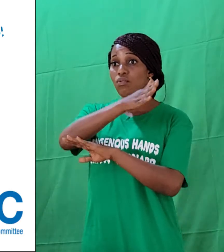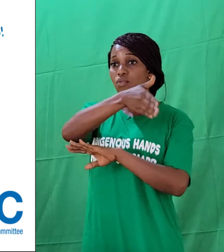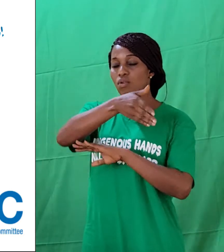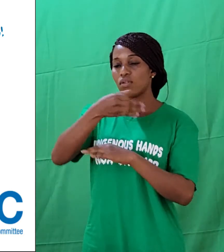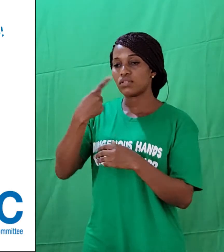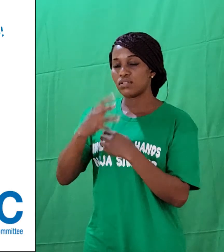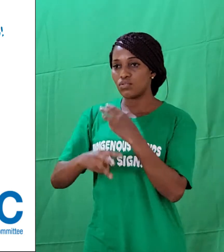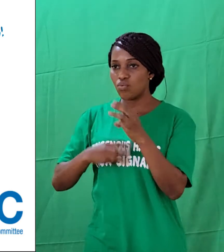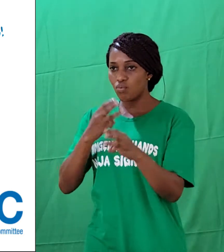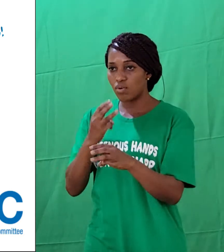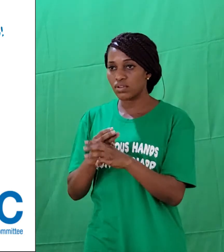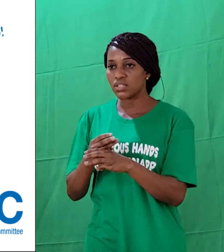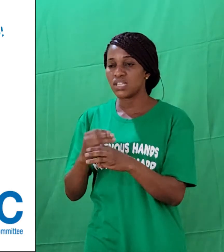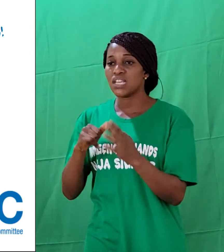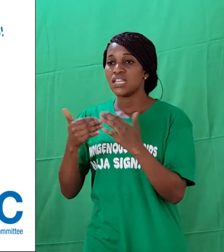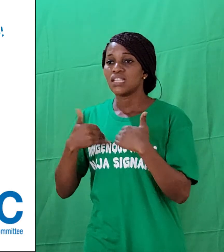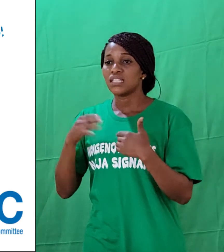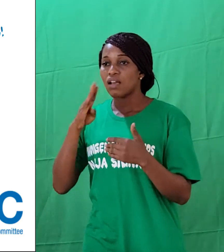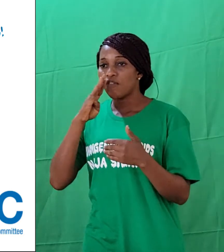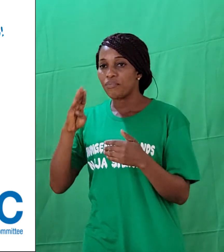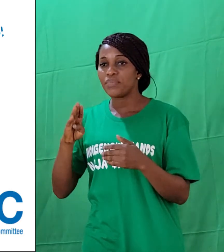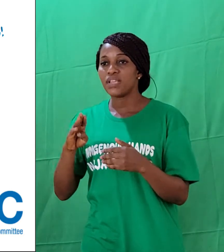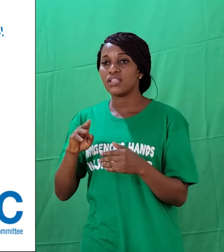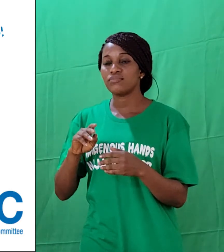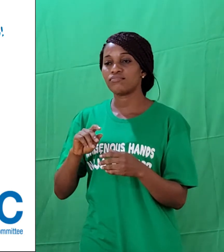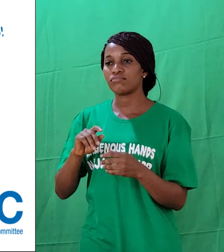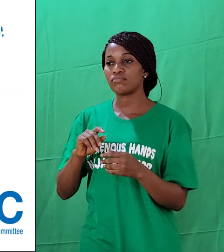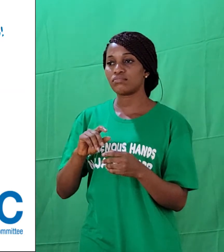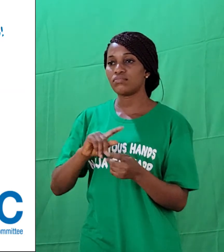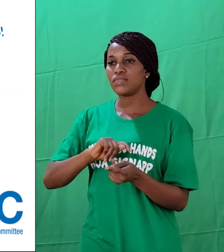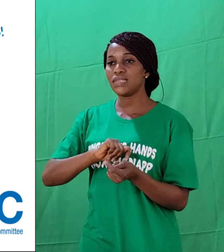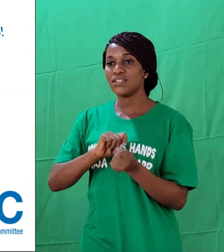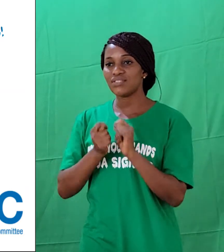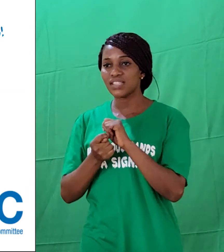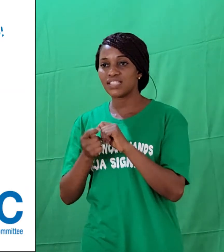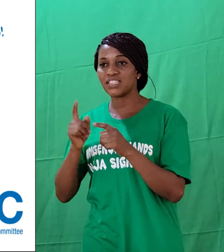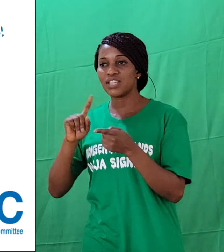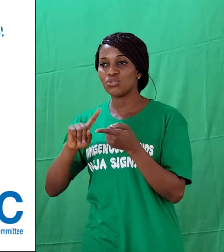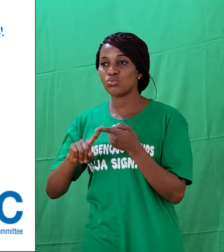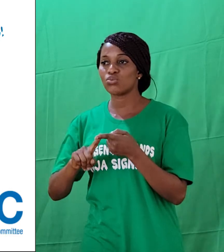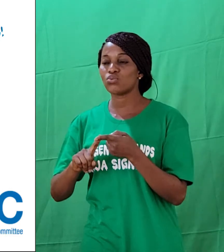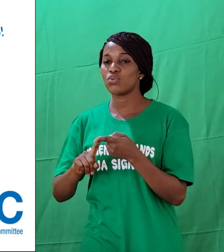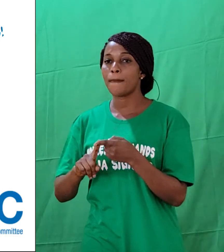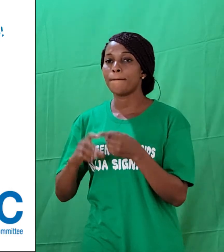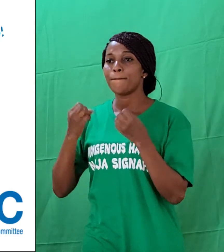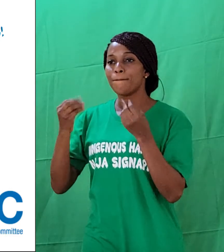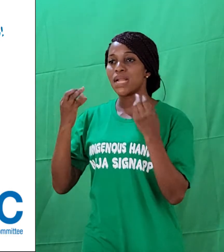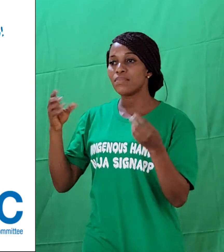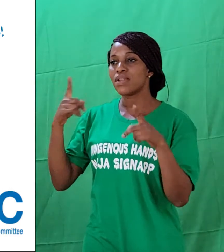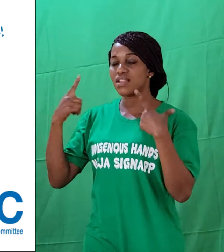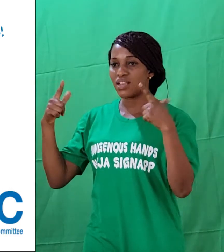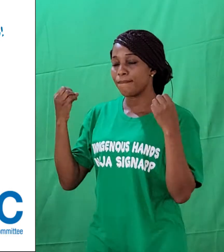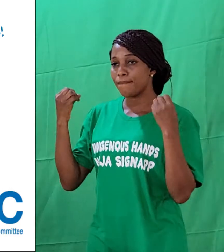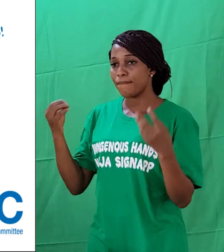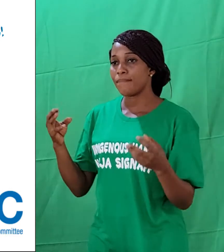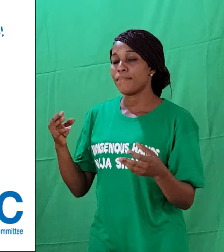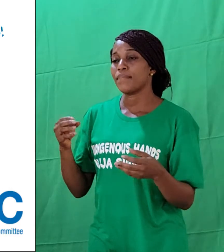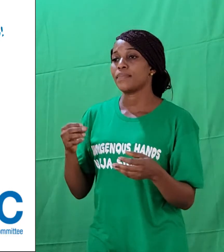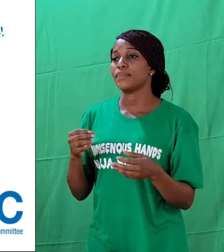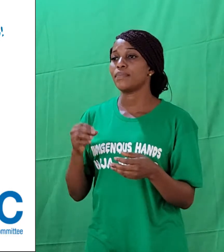into several languages across the world. My being sponsored by